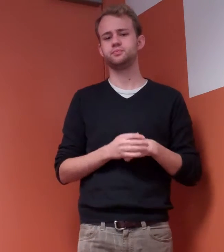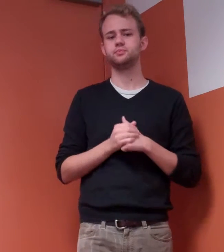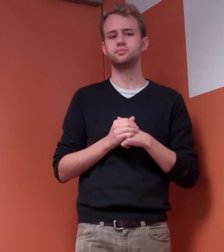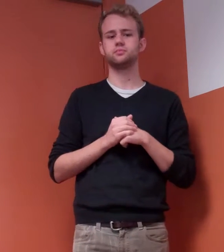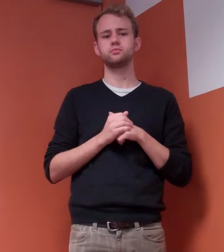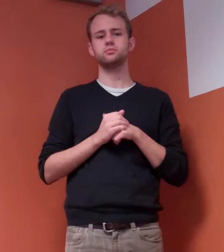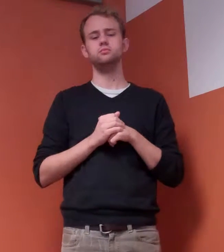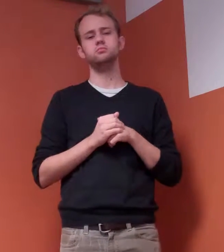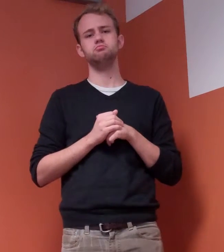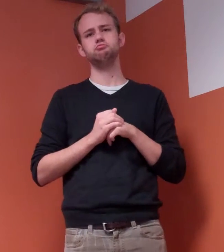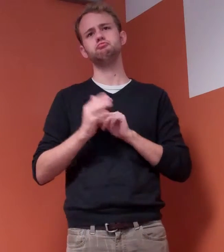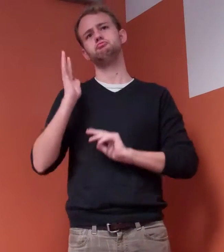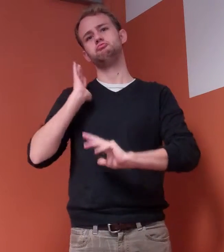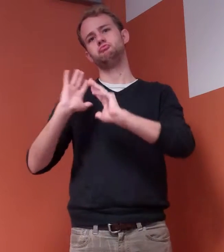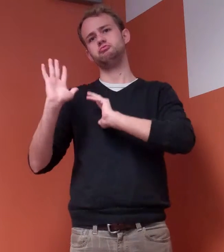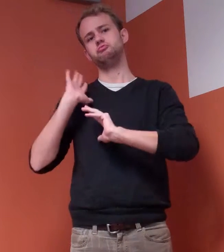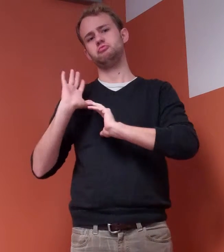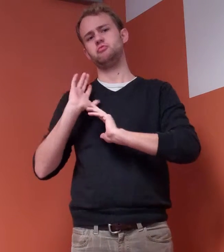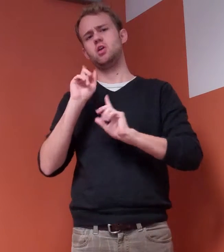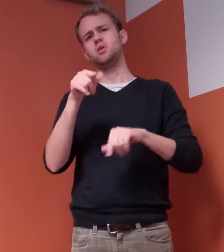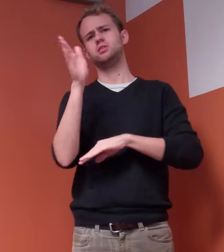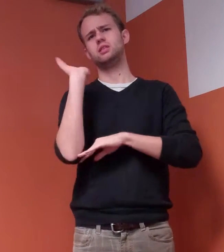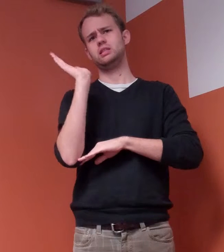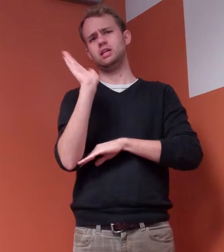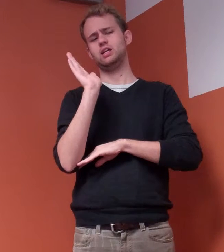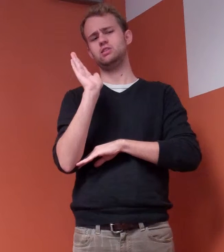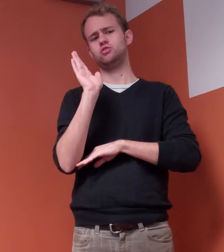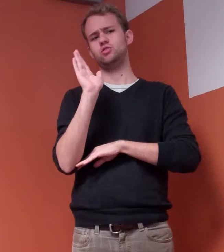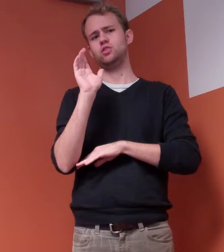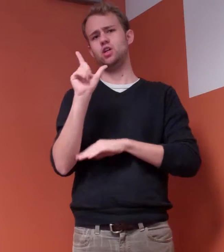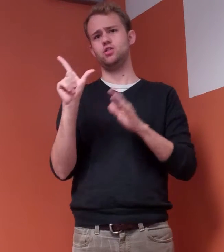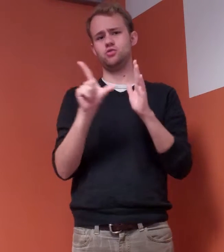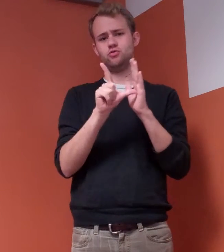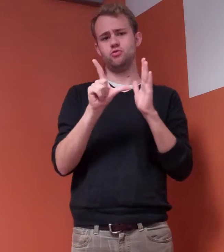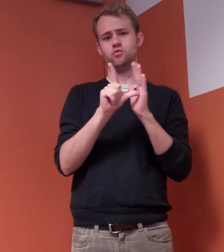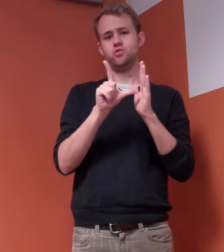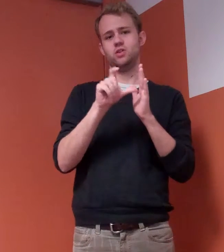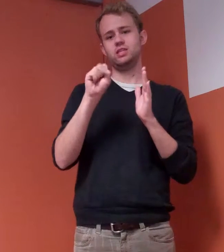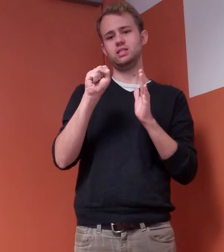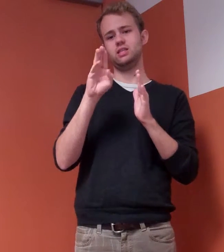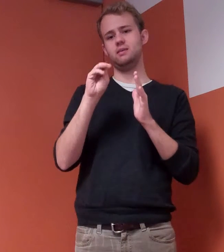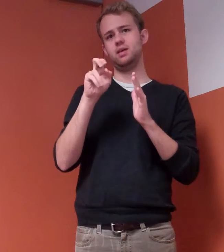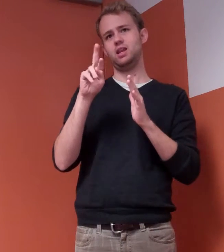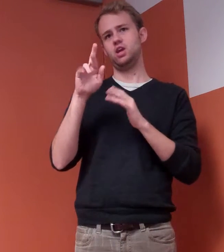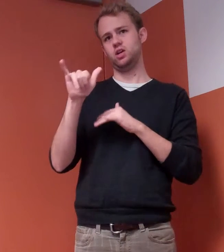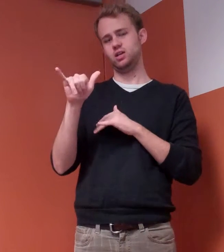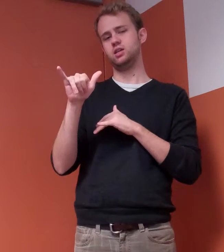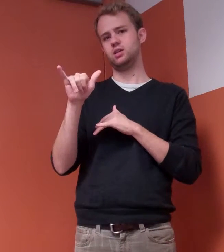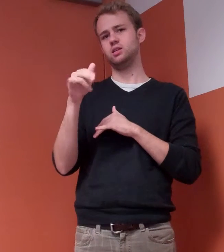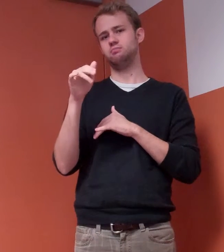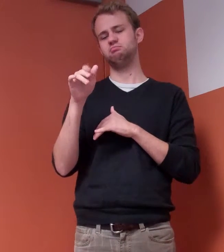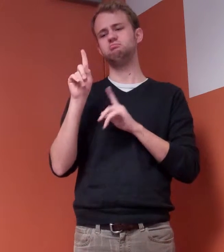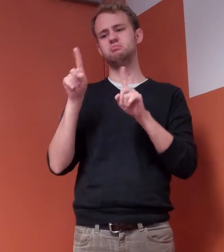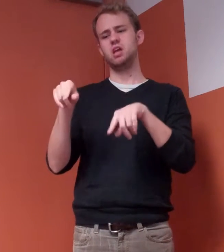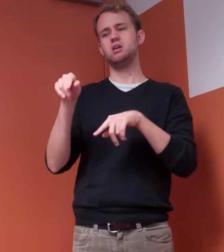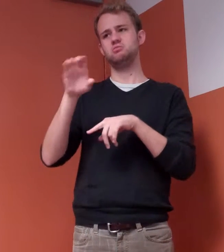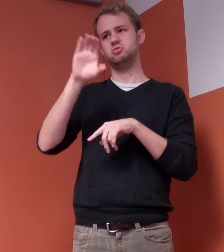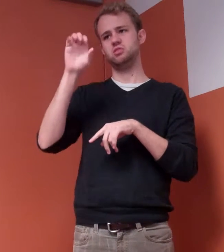Several years ago, I was attending a lecture at the Lutheran Seminary in Hyde Park. The Zygon Center for Faith and